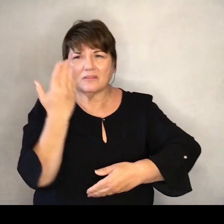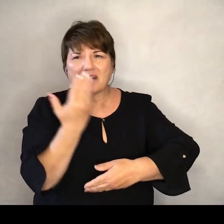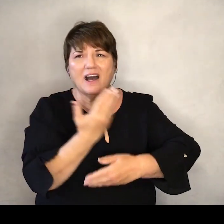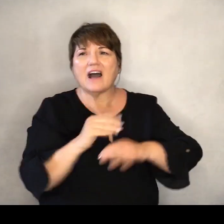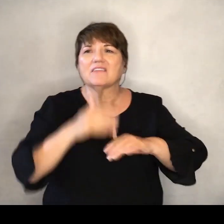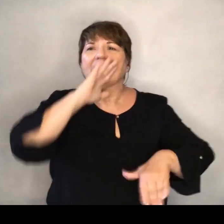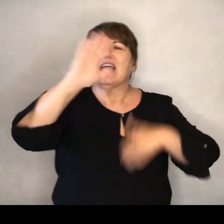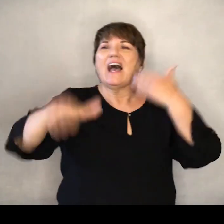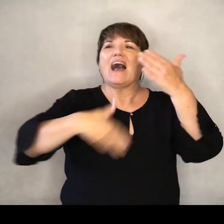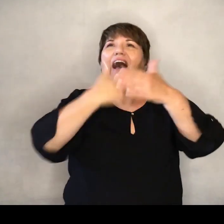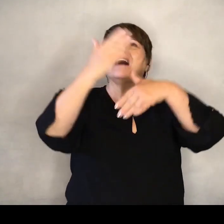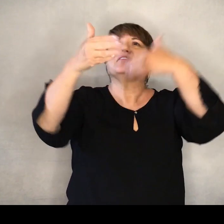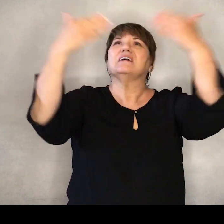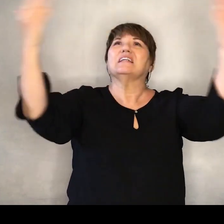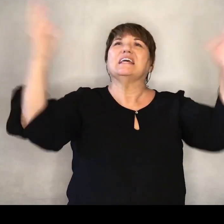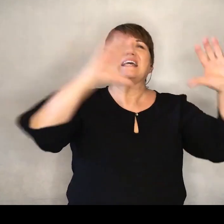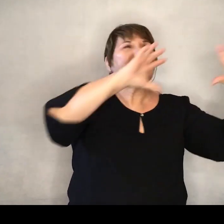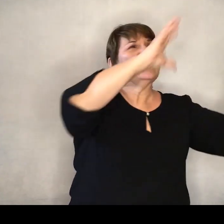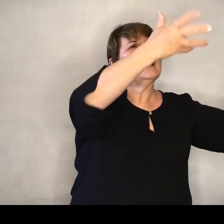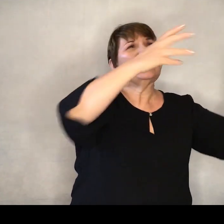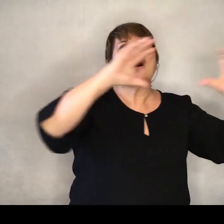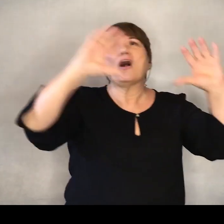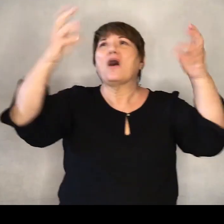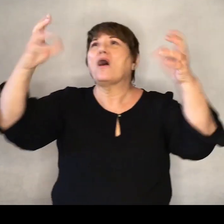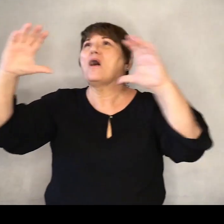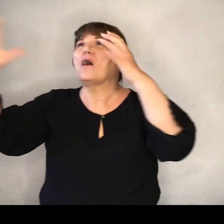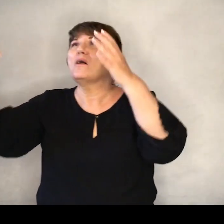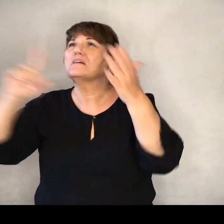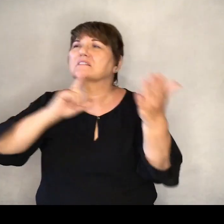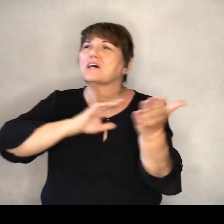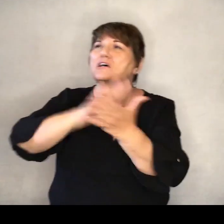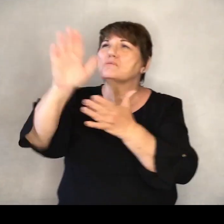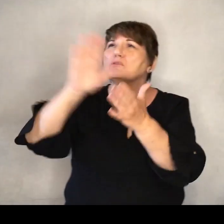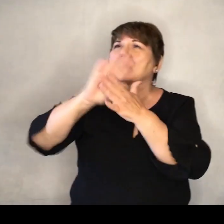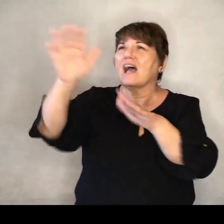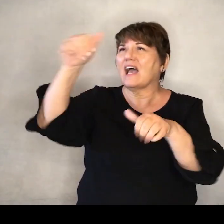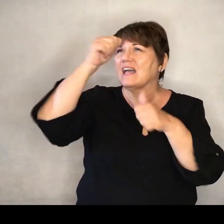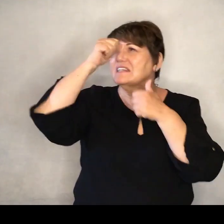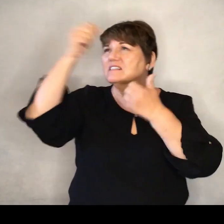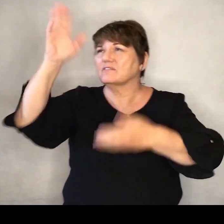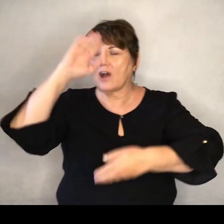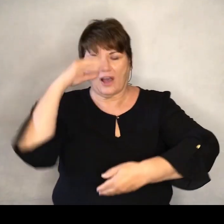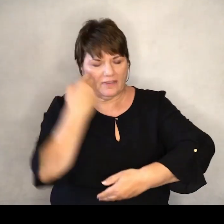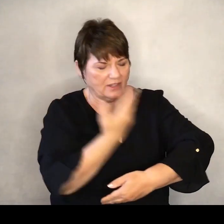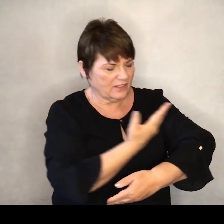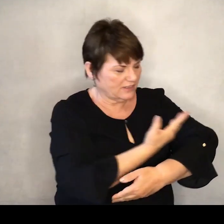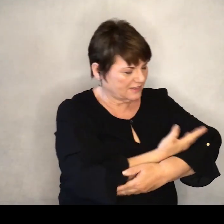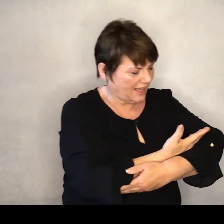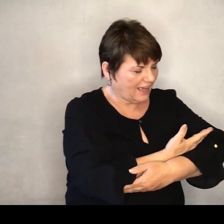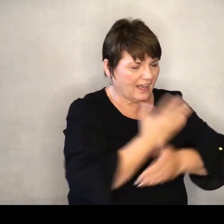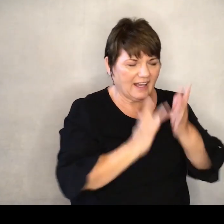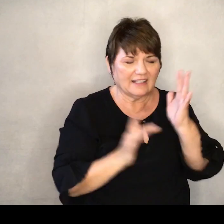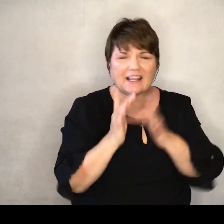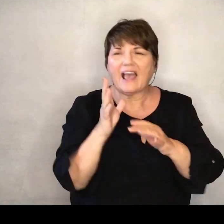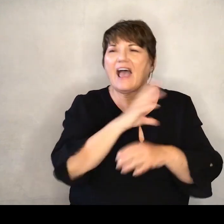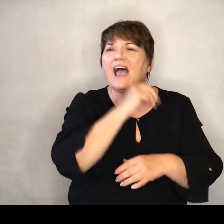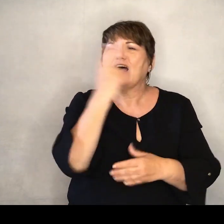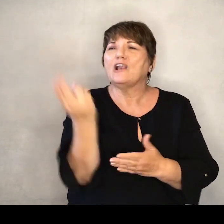above ye heavenly hosts Praise Father, Son,